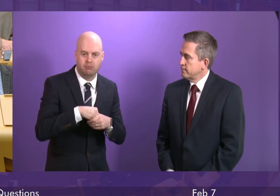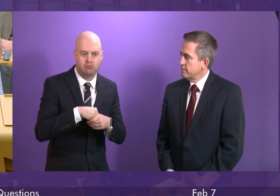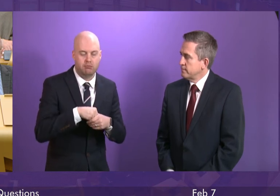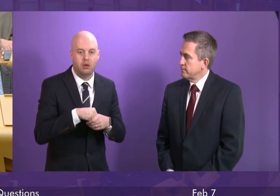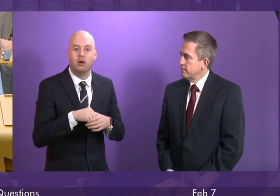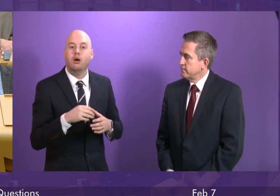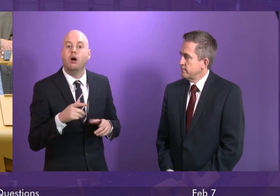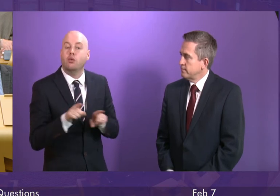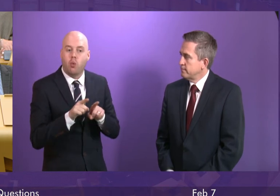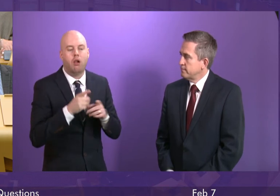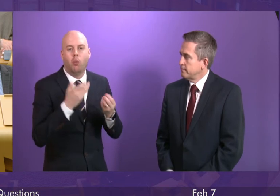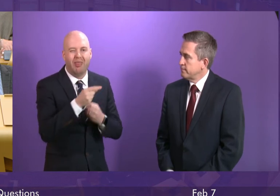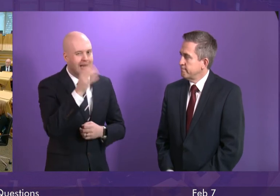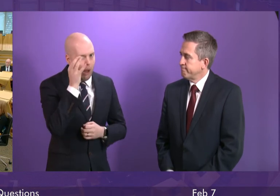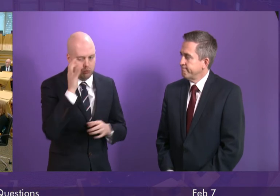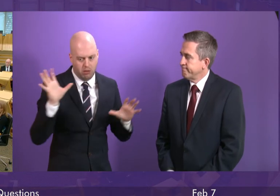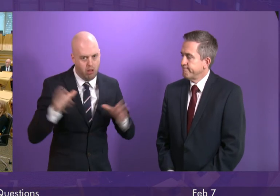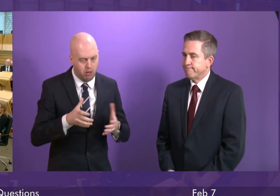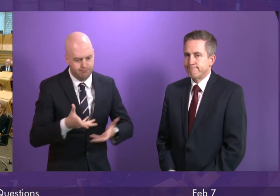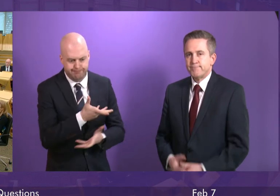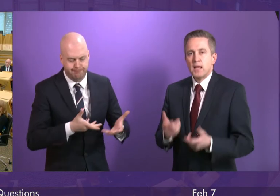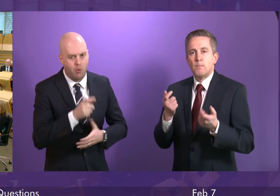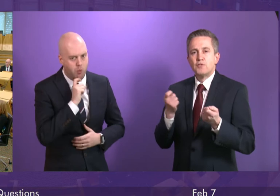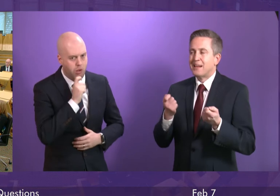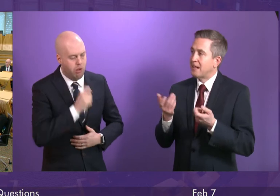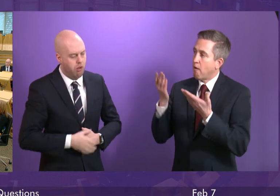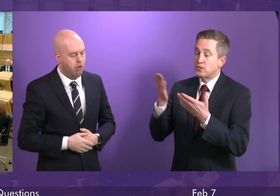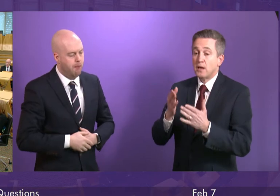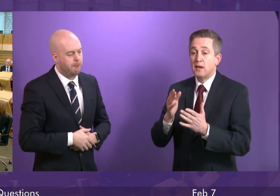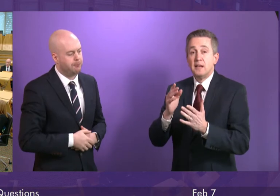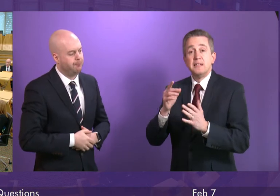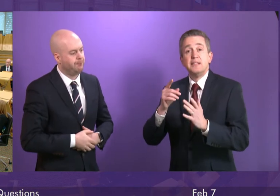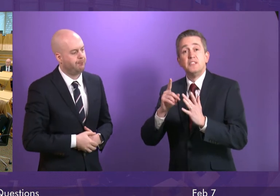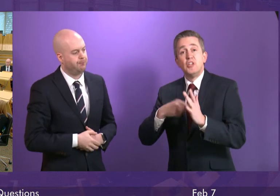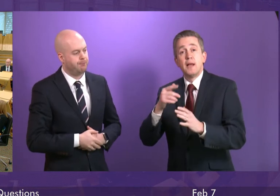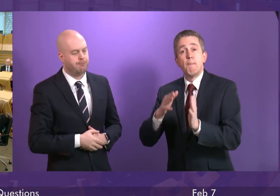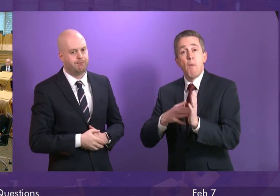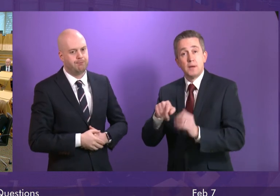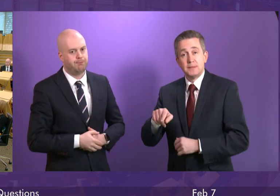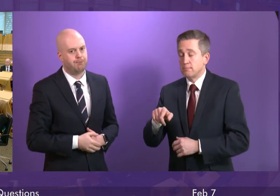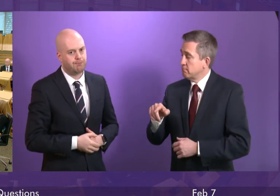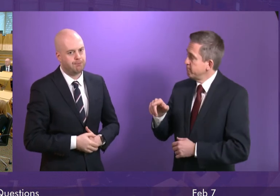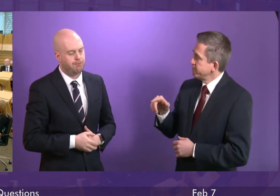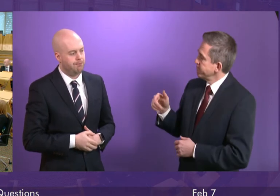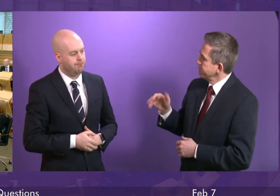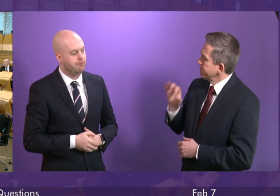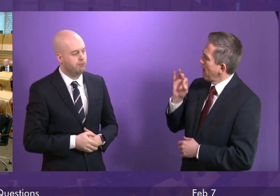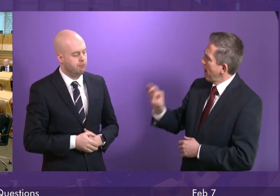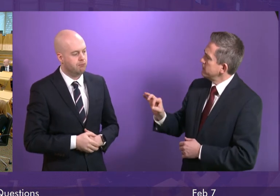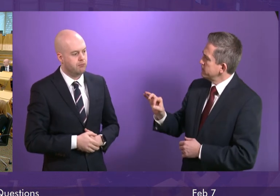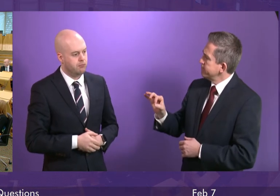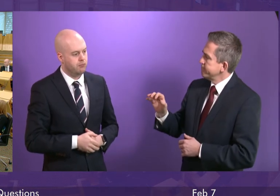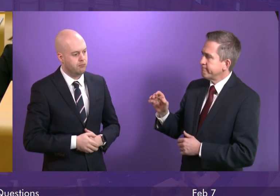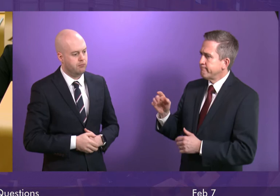with the City Council in Glasgow. And Gillian Martin. Thank you, Poseidon Officer. Can I ask the Deputy First Minister how the Government